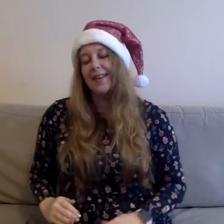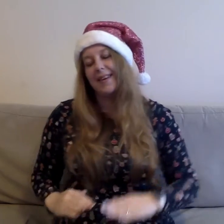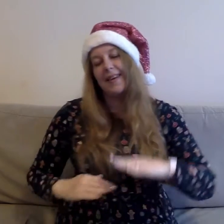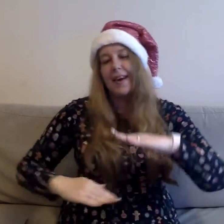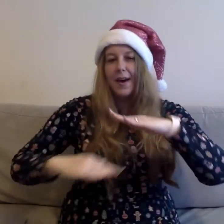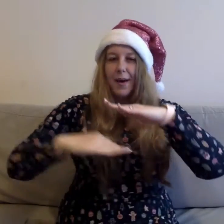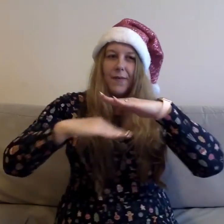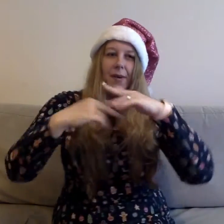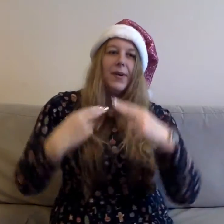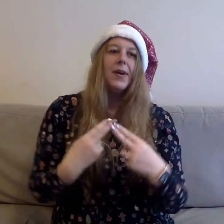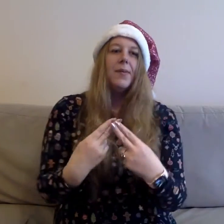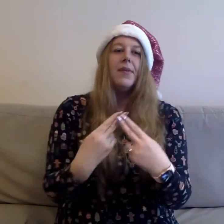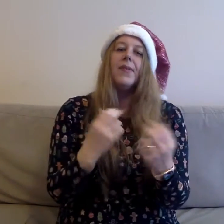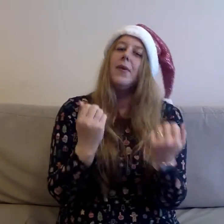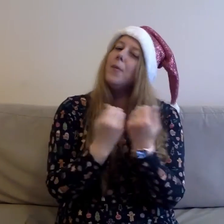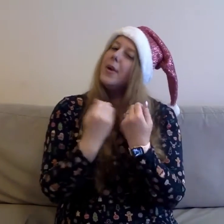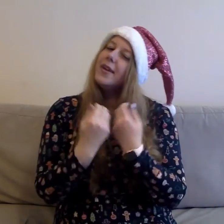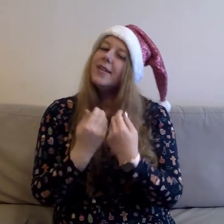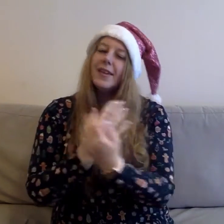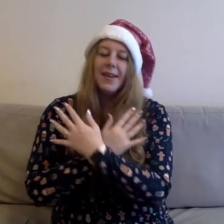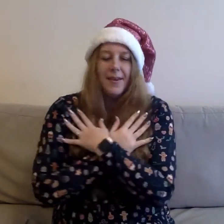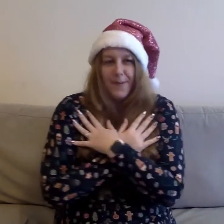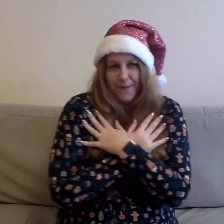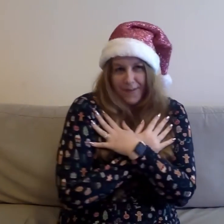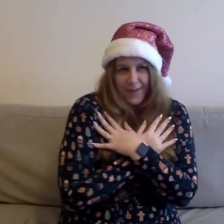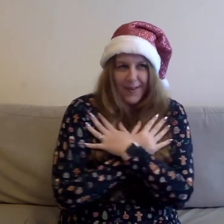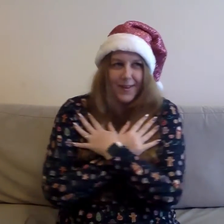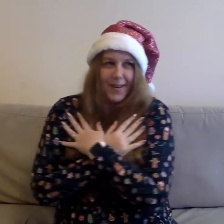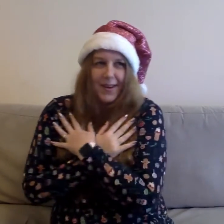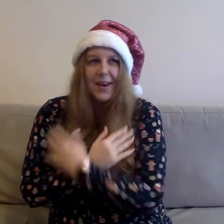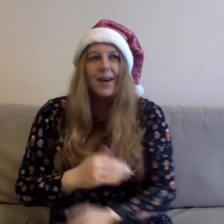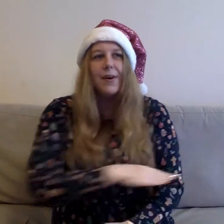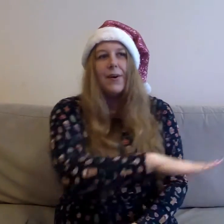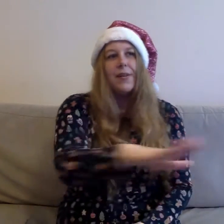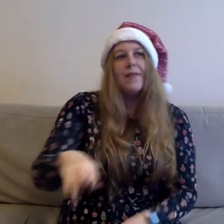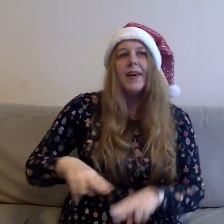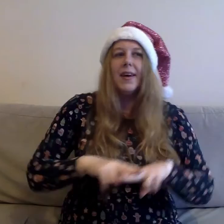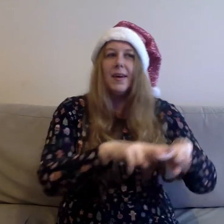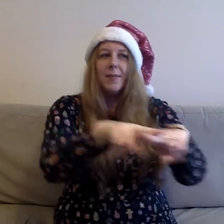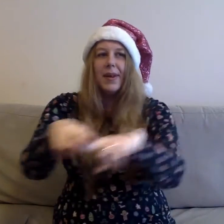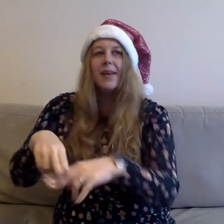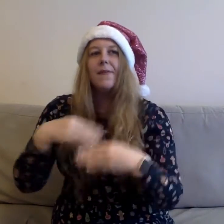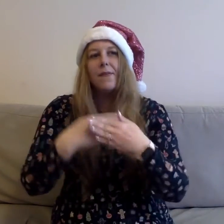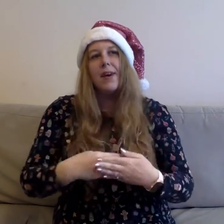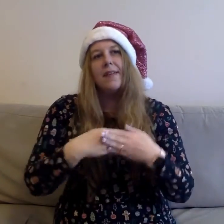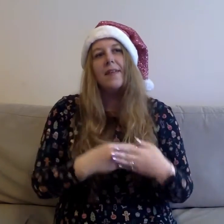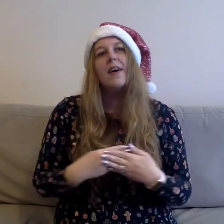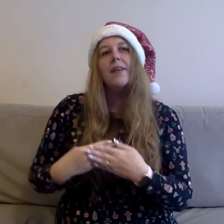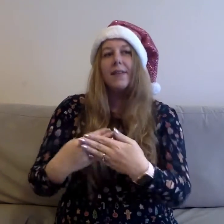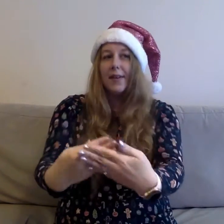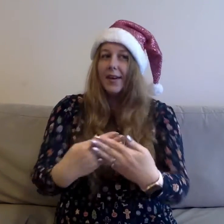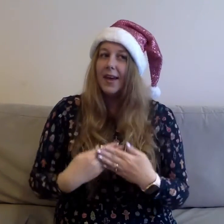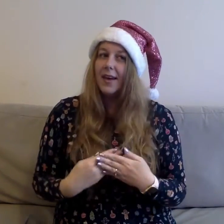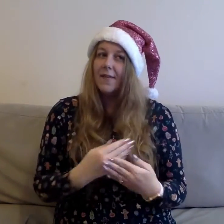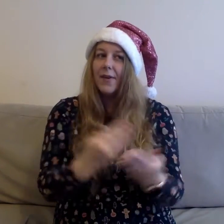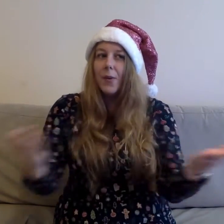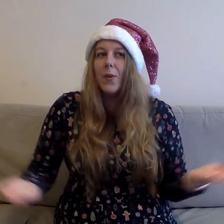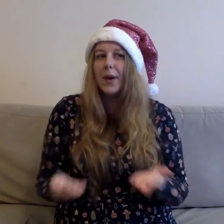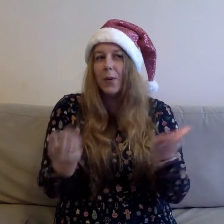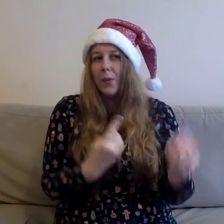Fill up with so much love All the family and friends All together where we